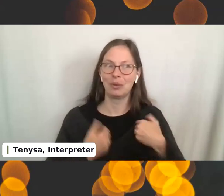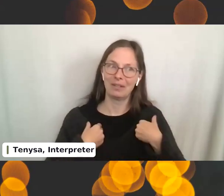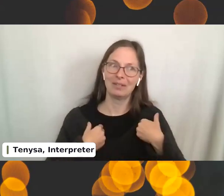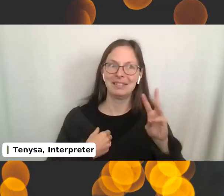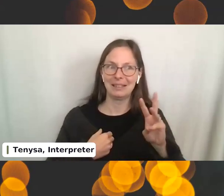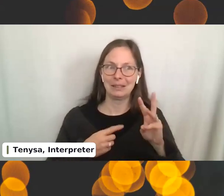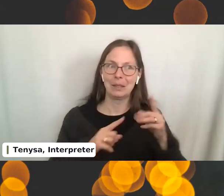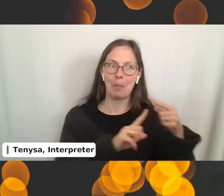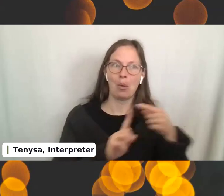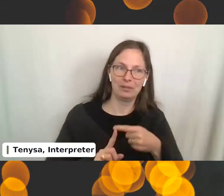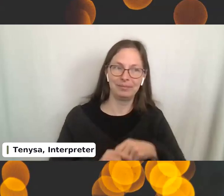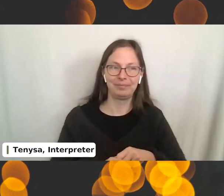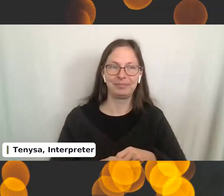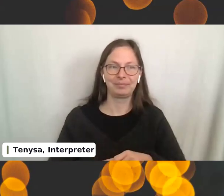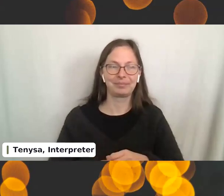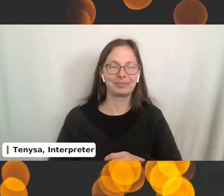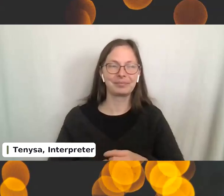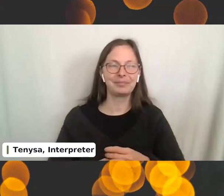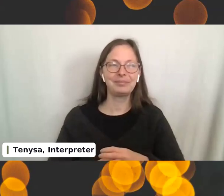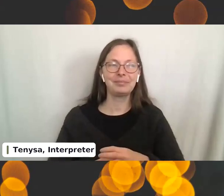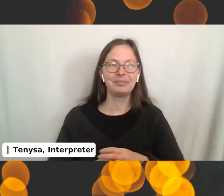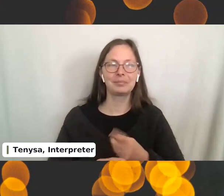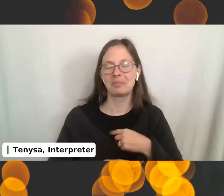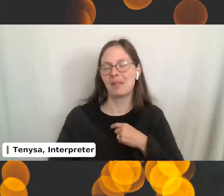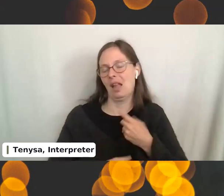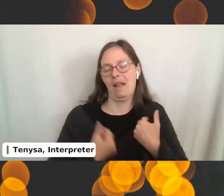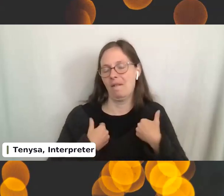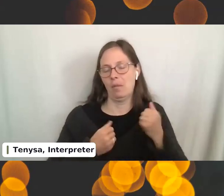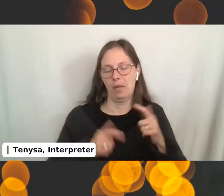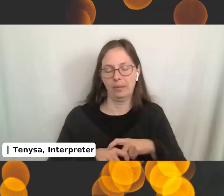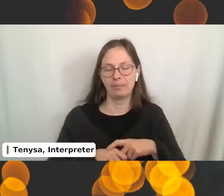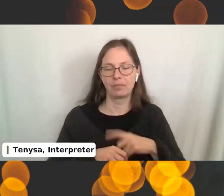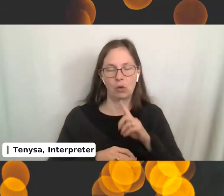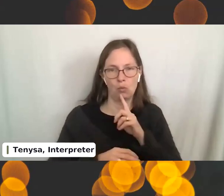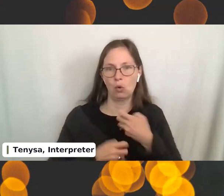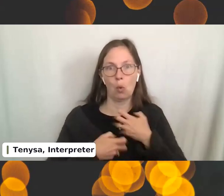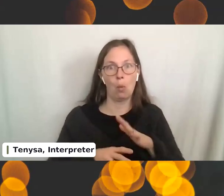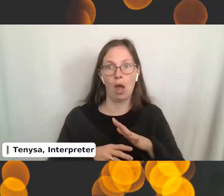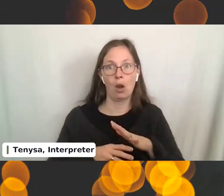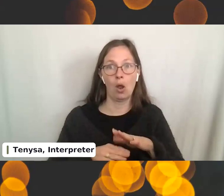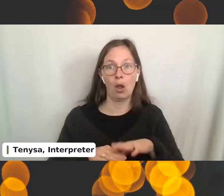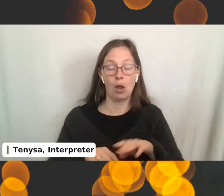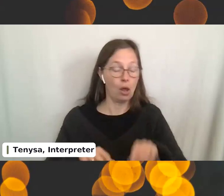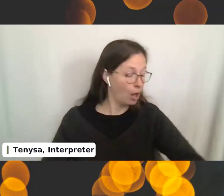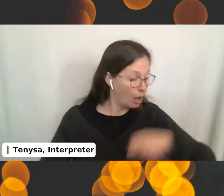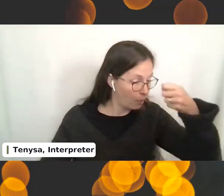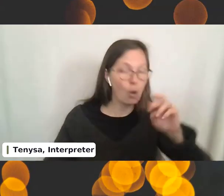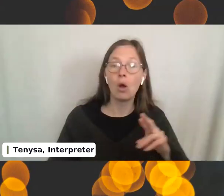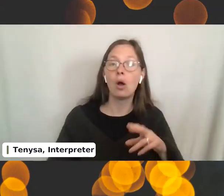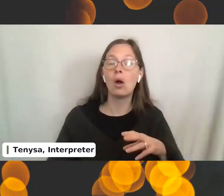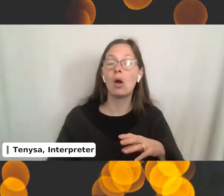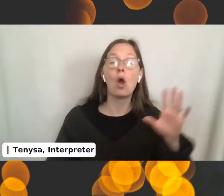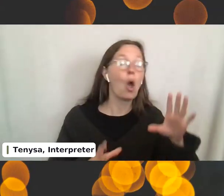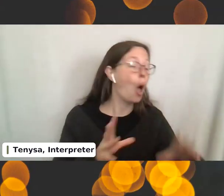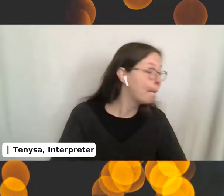points with stitches on them. But I keep them with me all the time because you really don't want to open up your knitting or you pull your knitting out of the